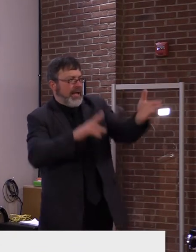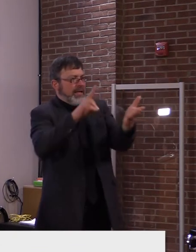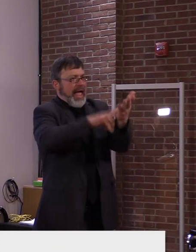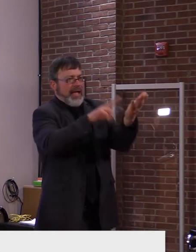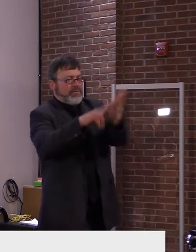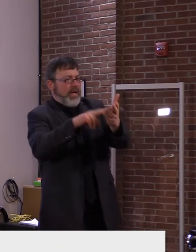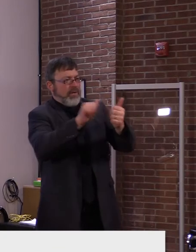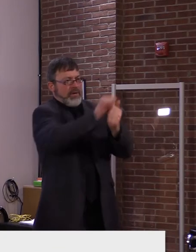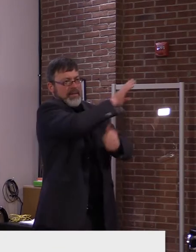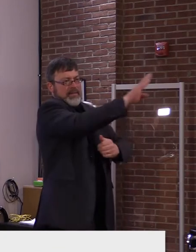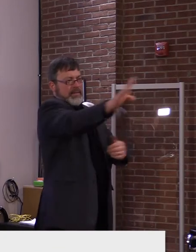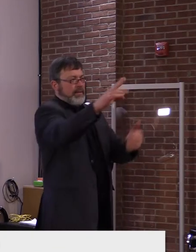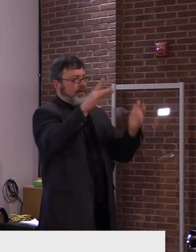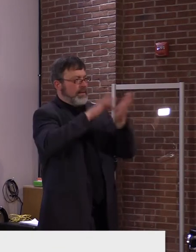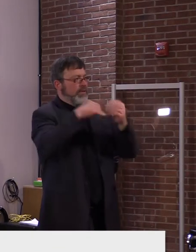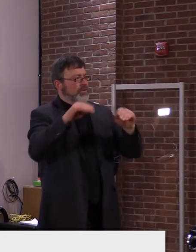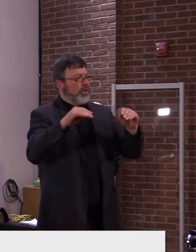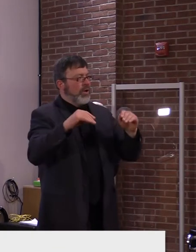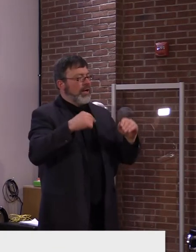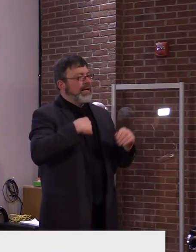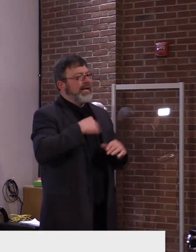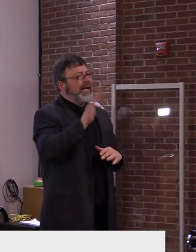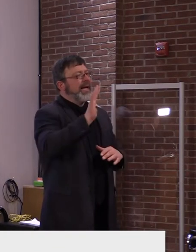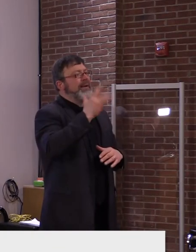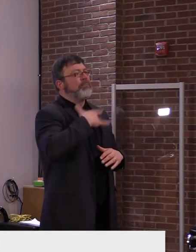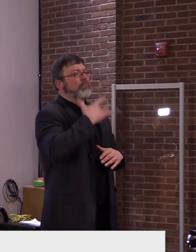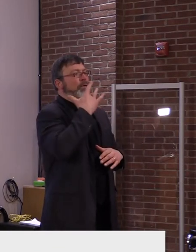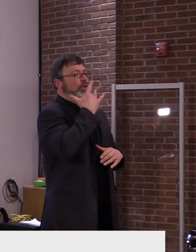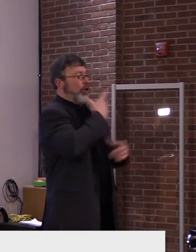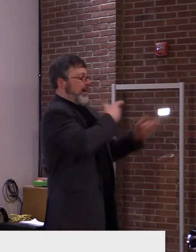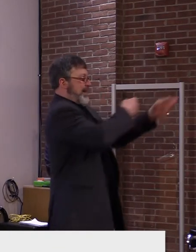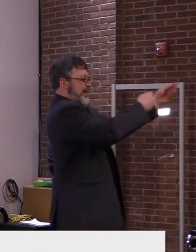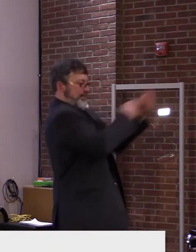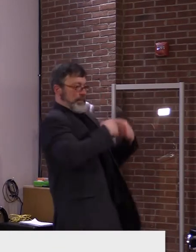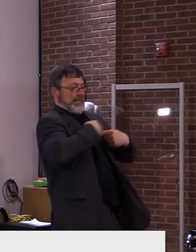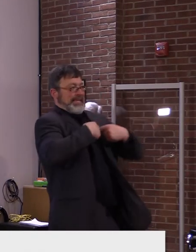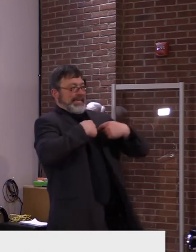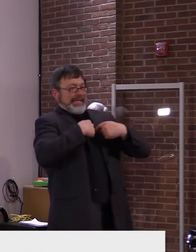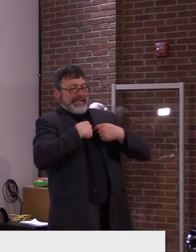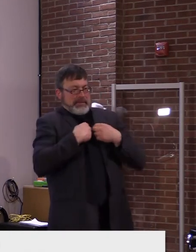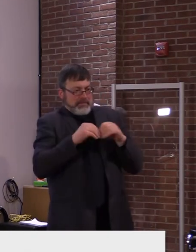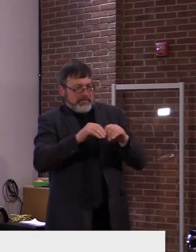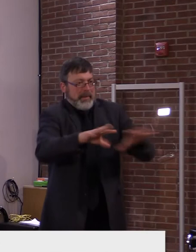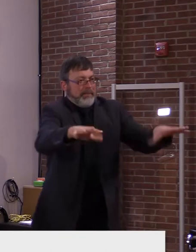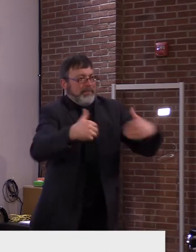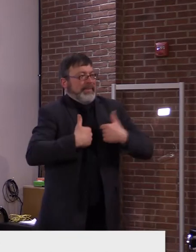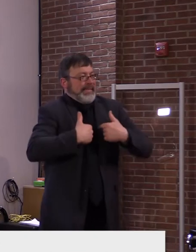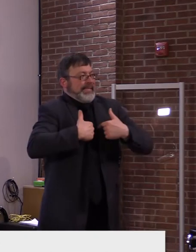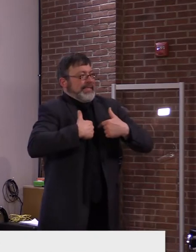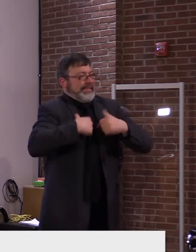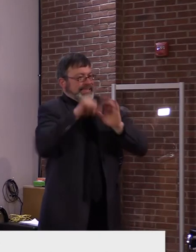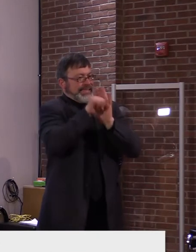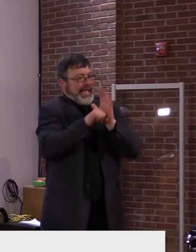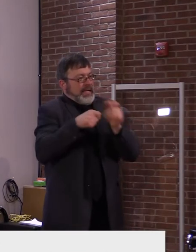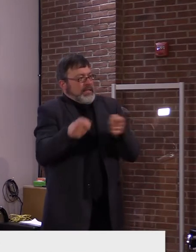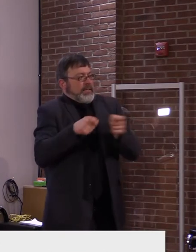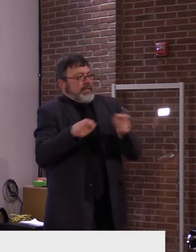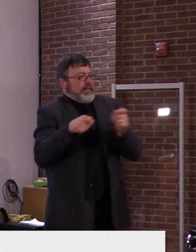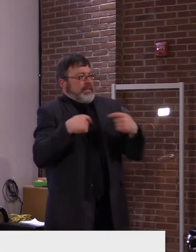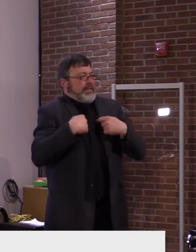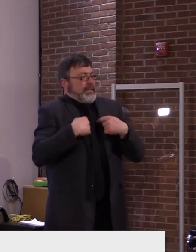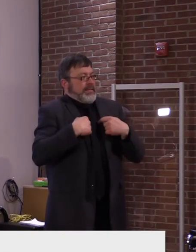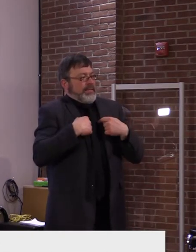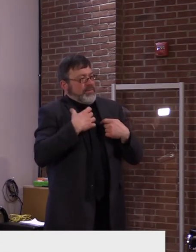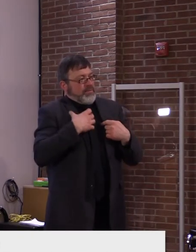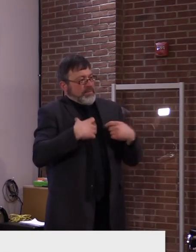like to have more control over our vaccination plan, uh, because these types of situations wouldn't happen if we had